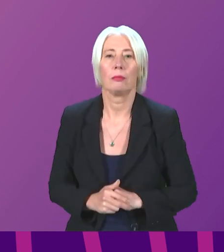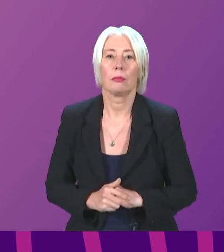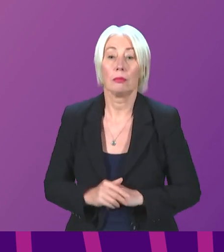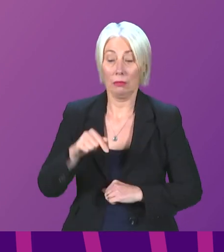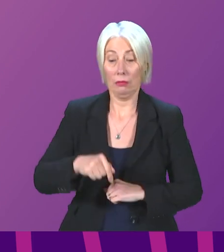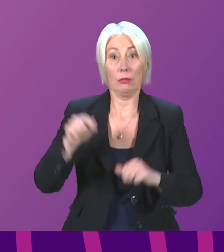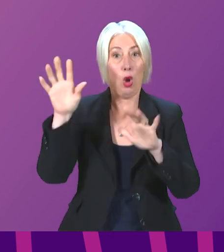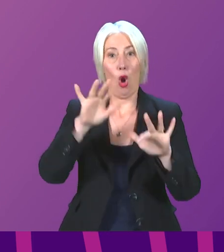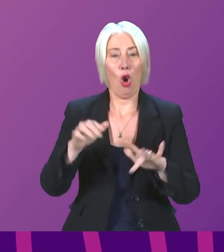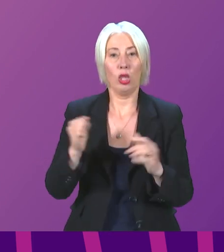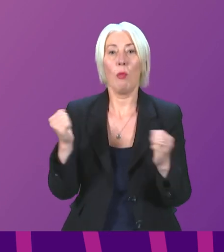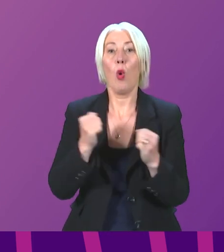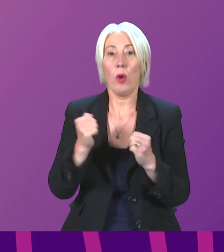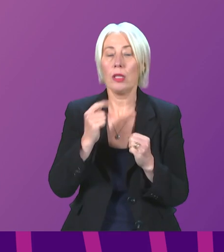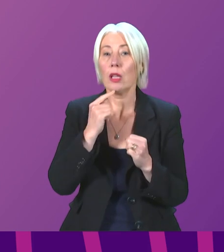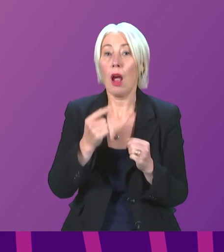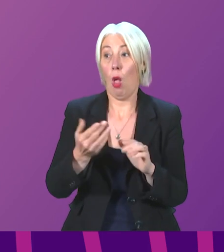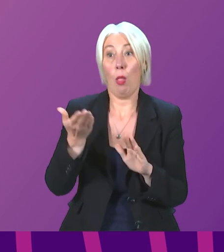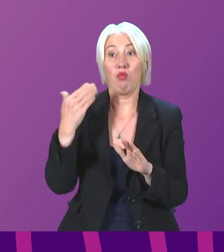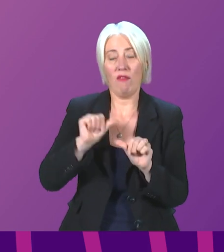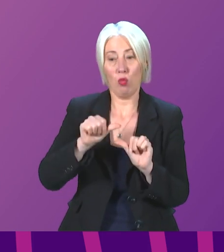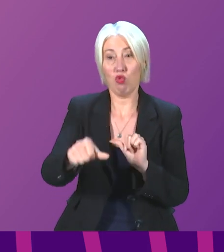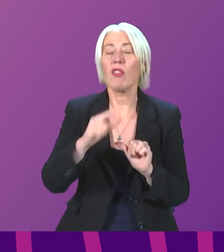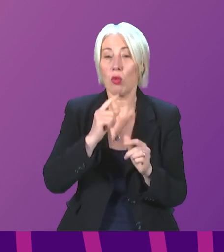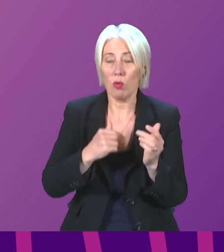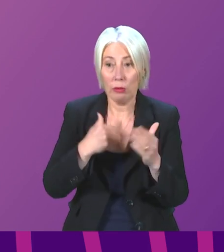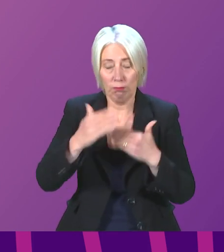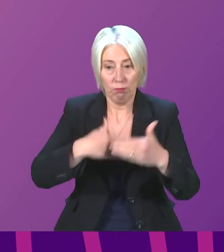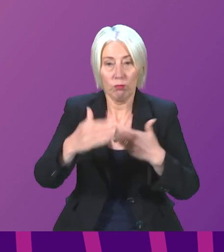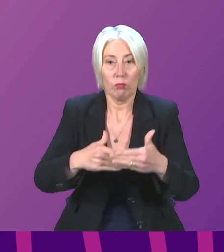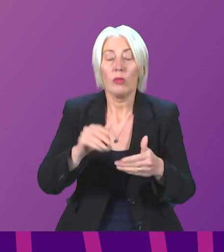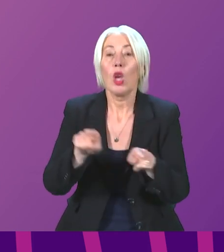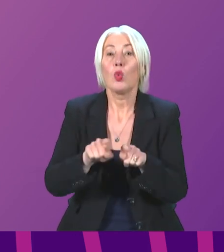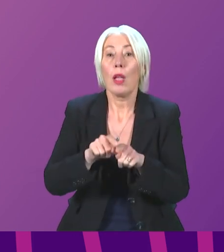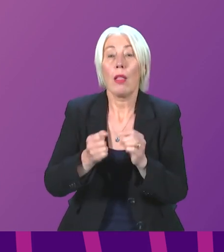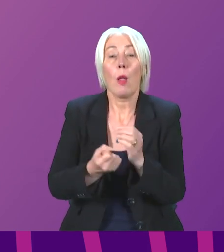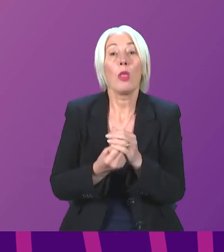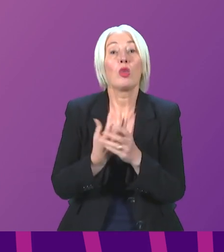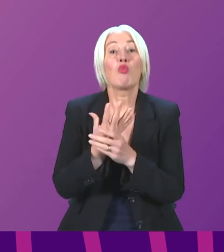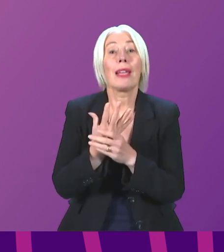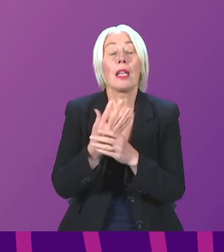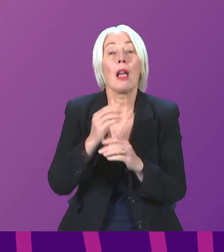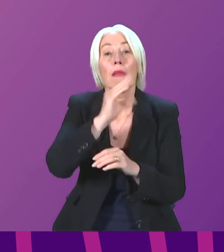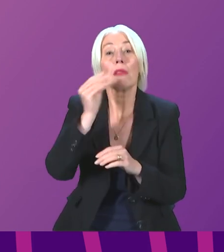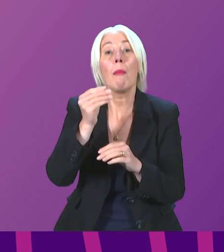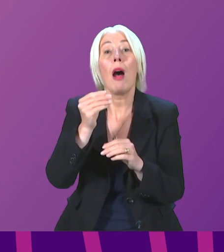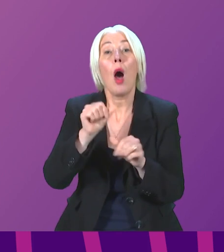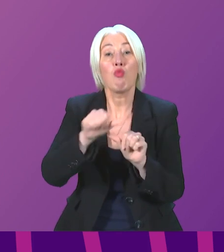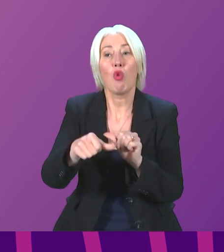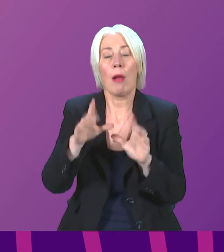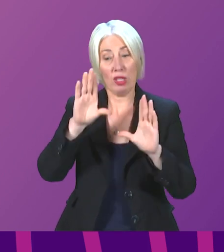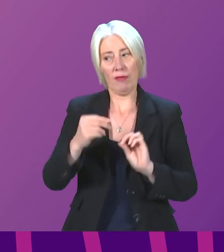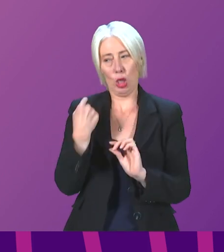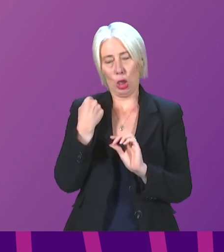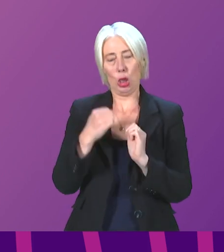autumn and winter, we will build on the success of previous programmes, including, of course, the spring summer programme, which has just drawn to a close. Like